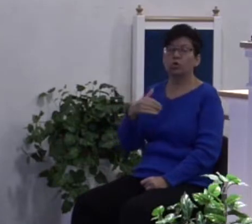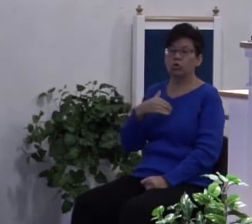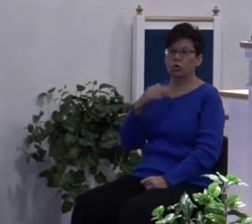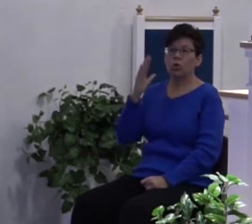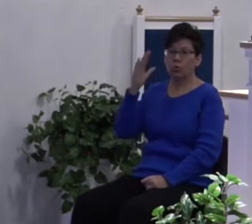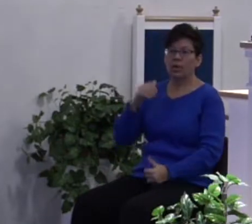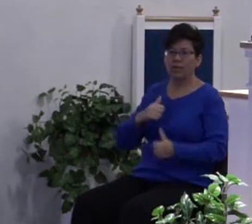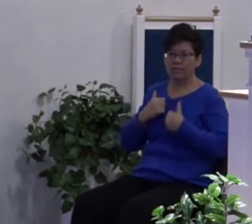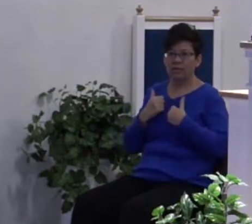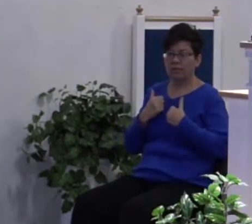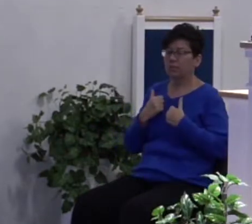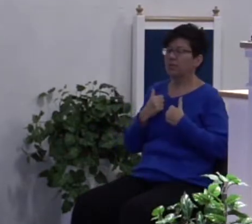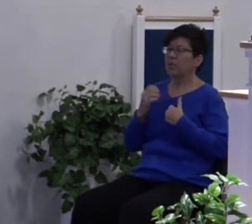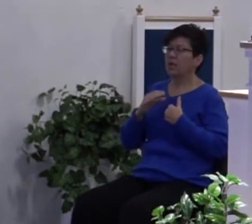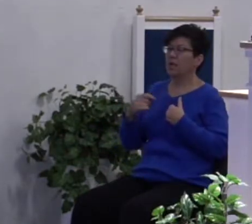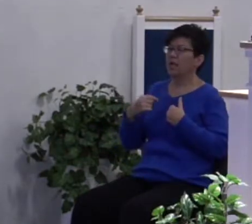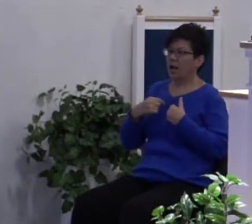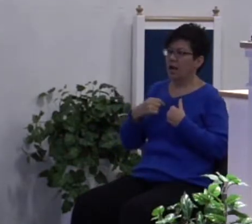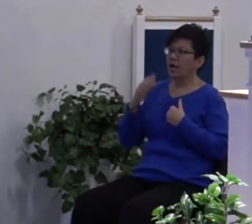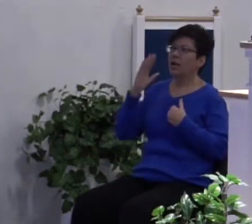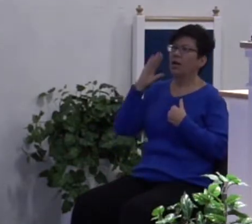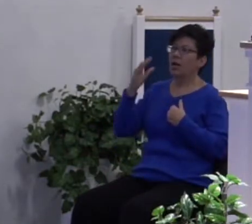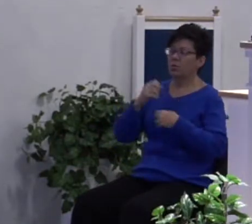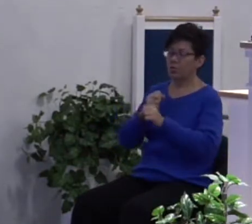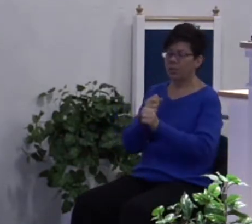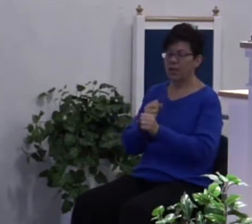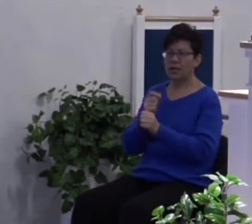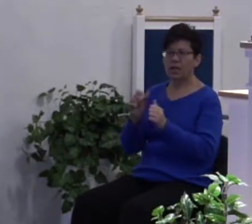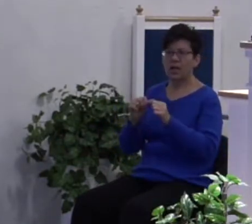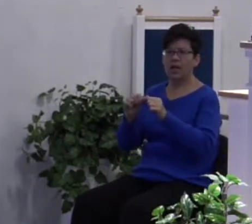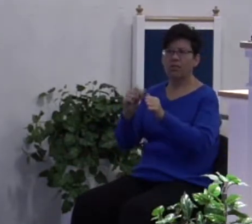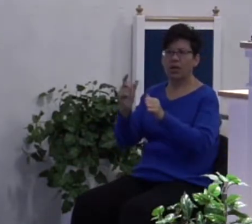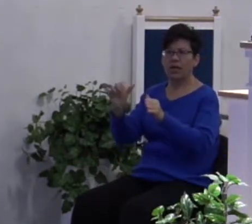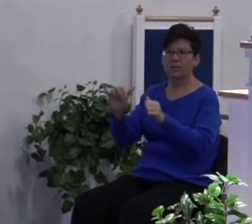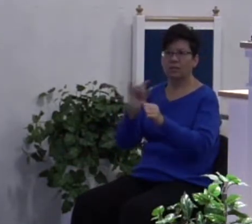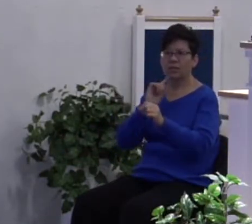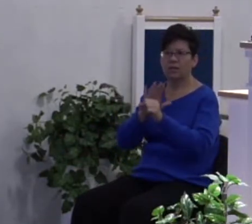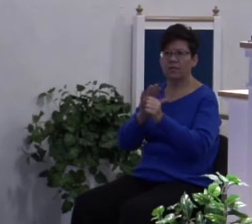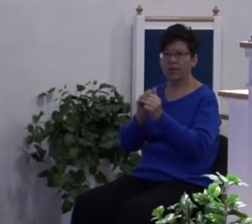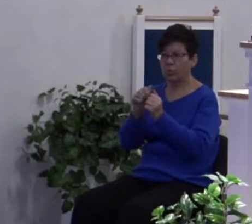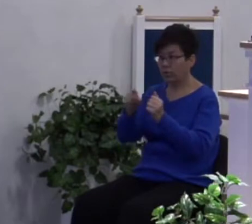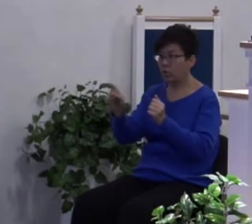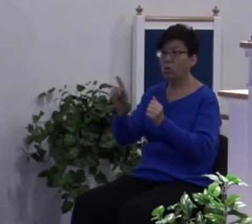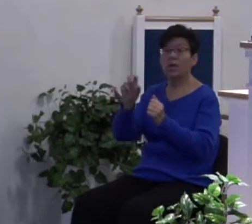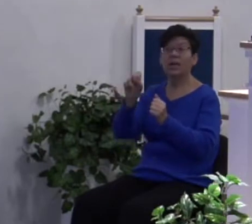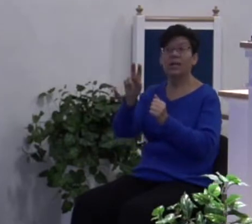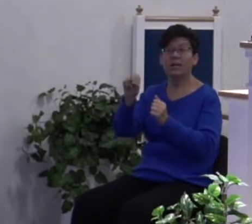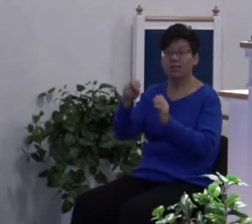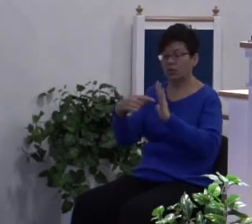live and I will make an everlasting covenant with you even the sure mercies of David.